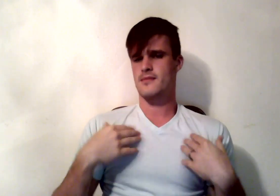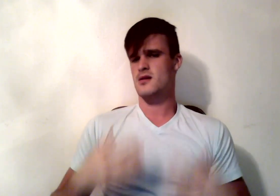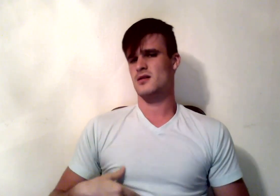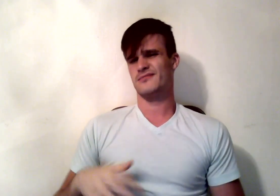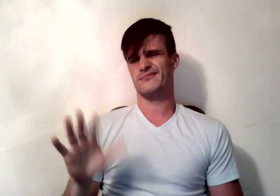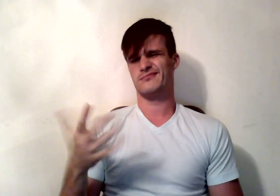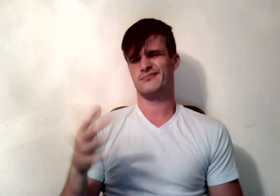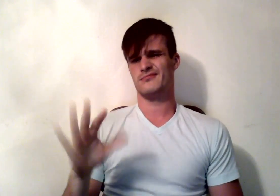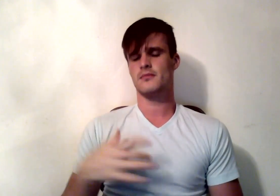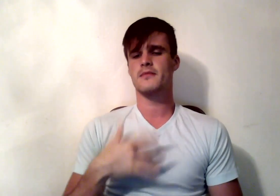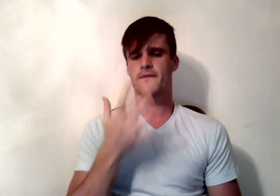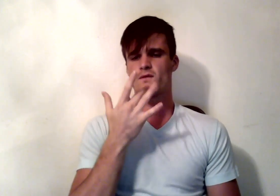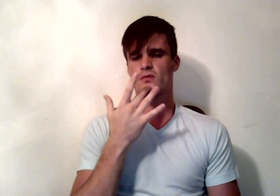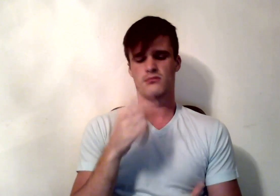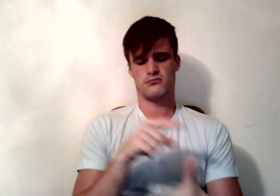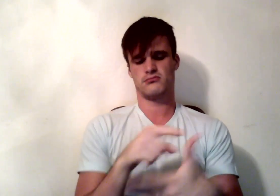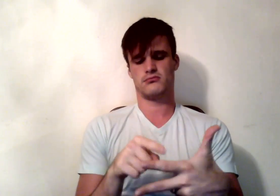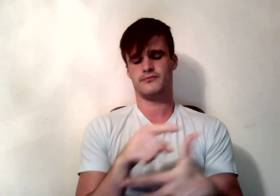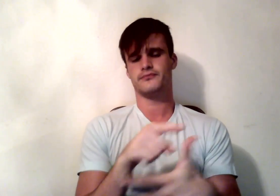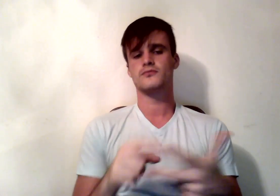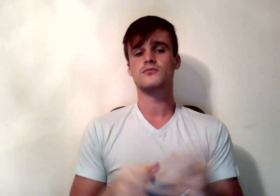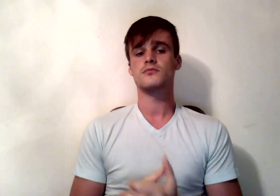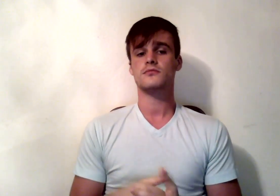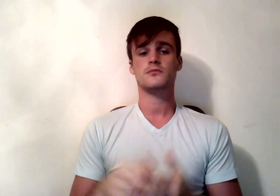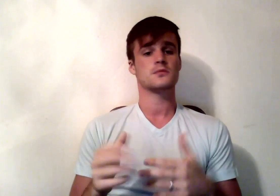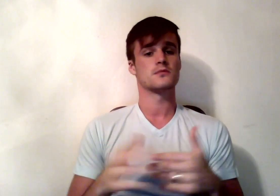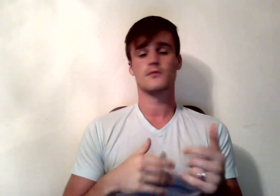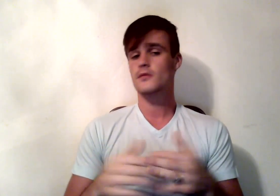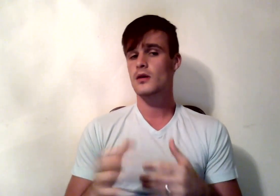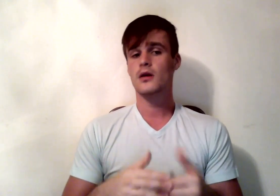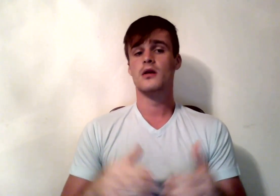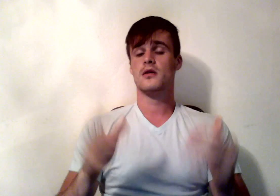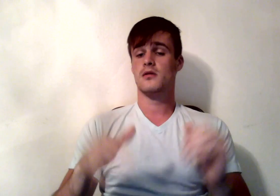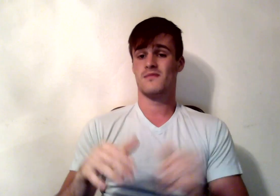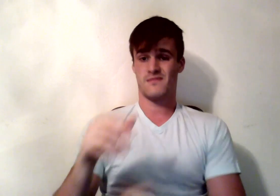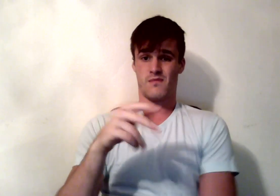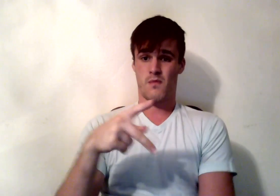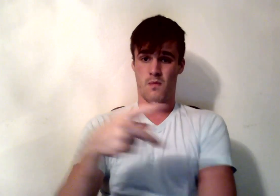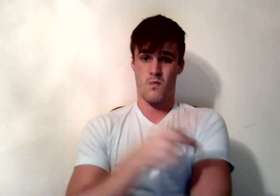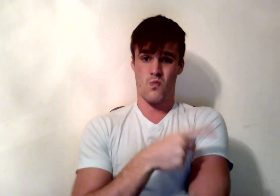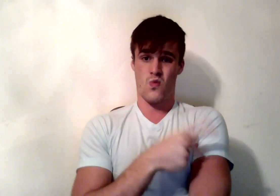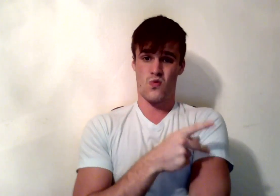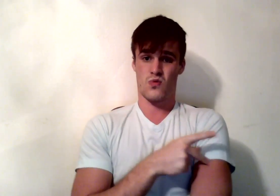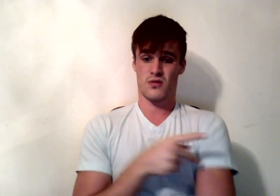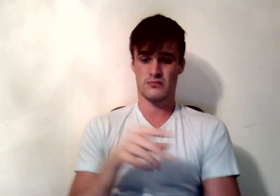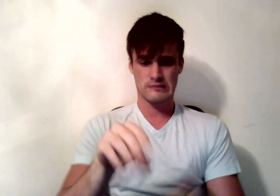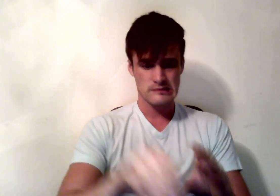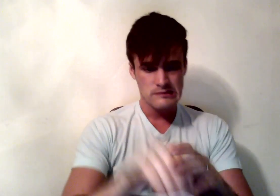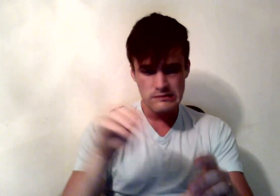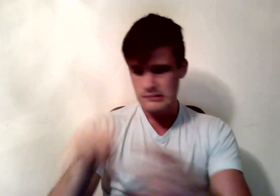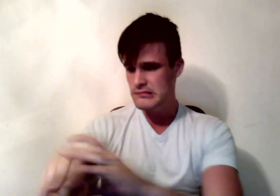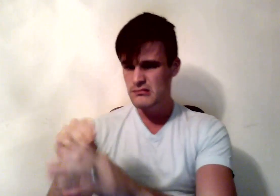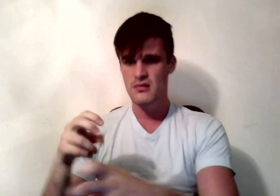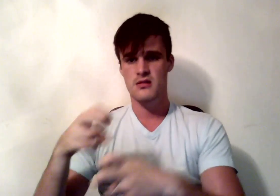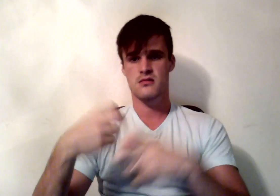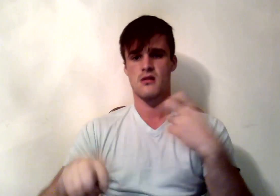so many uses, they're easily obtained from a variety of animal and plant-based foods, including meat, fish, milk,